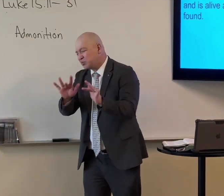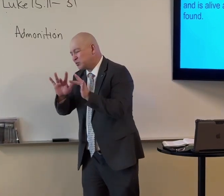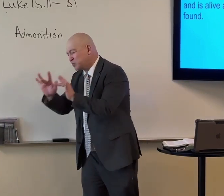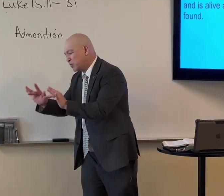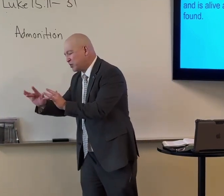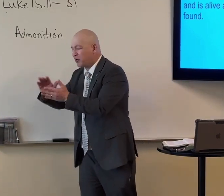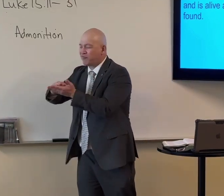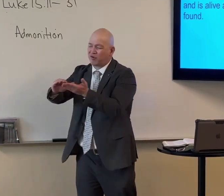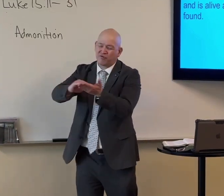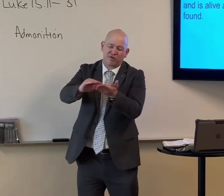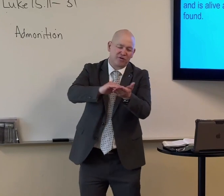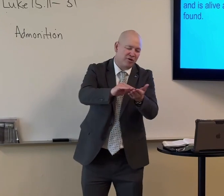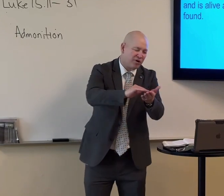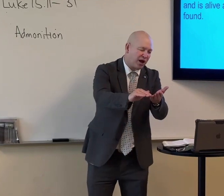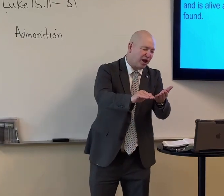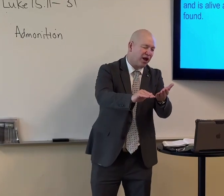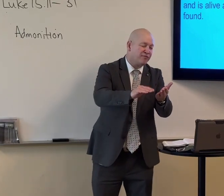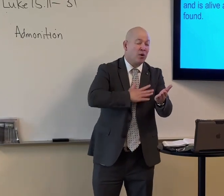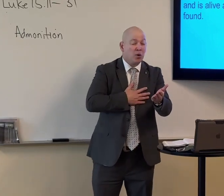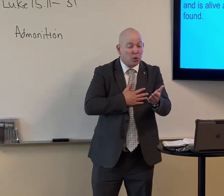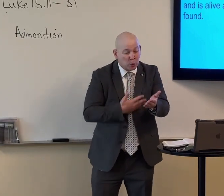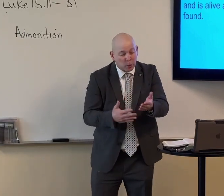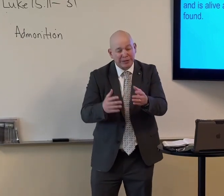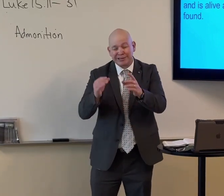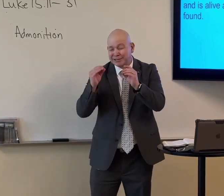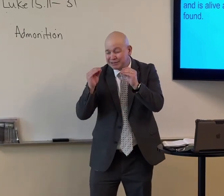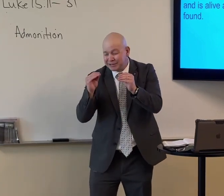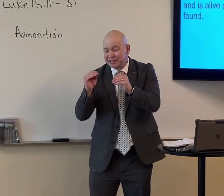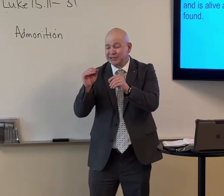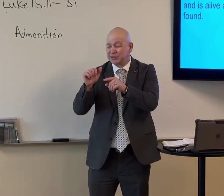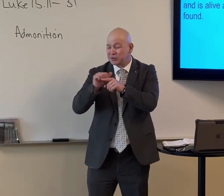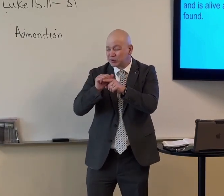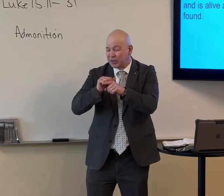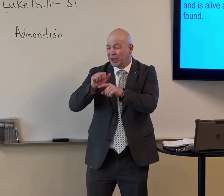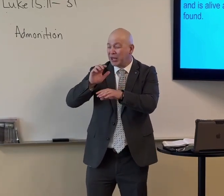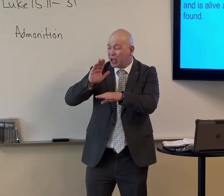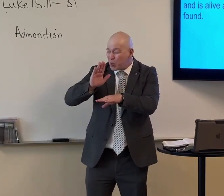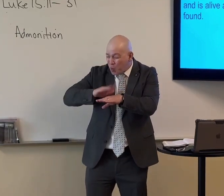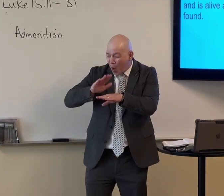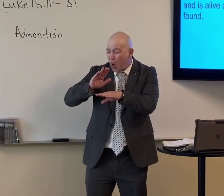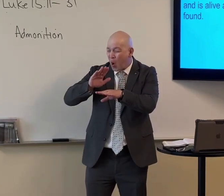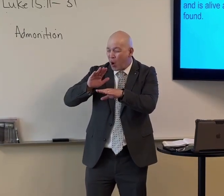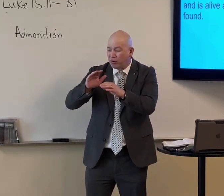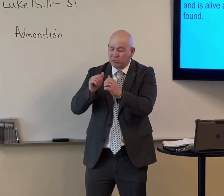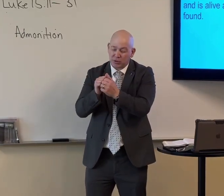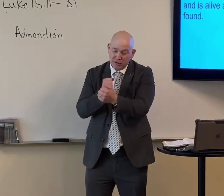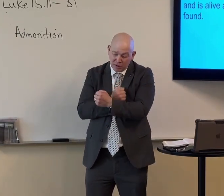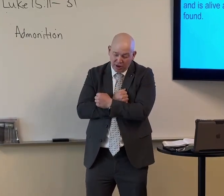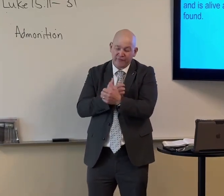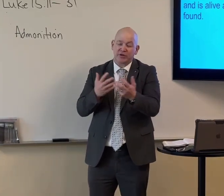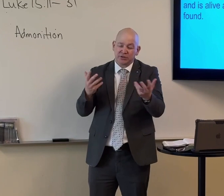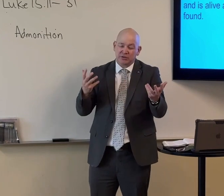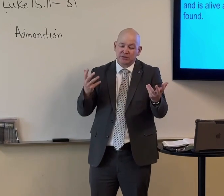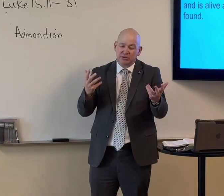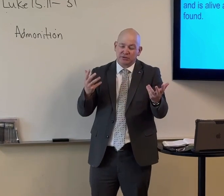Merciful to others. Forgiving to one another. Willing to teach. And train. And warn. With love.